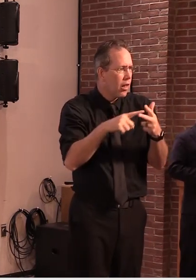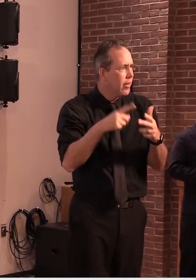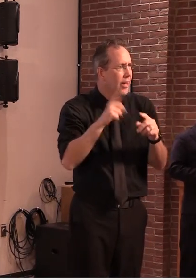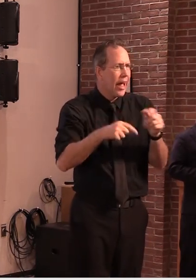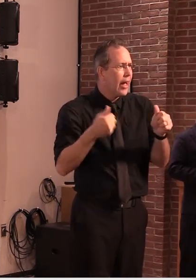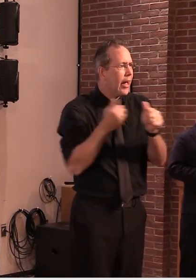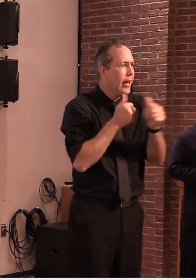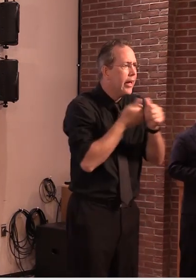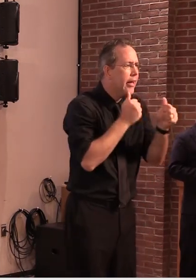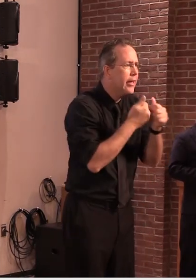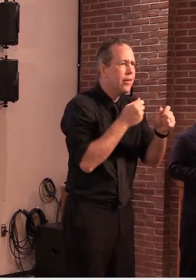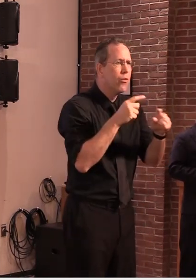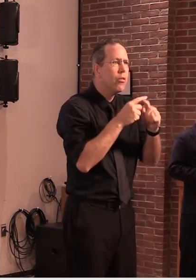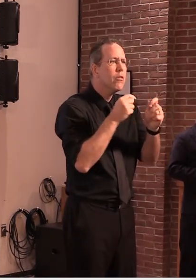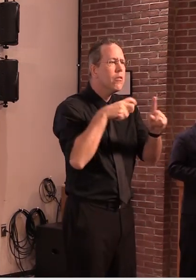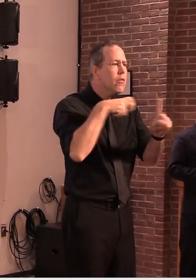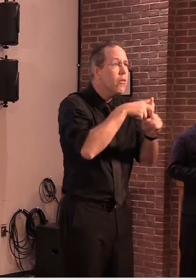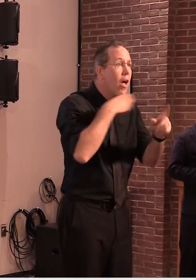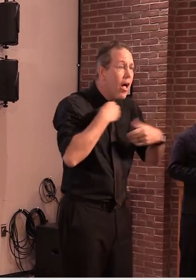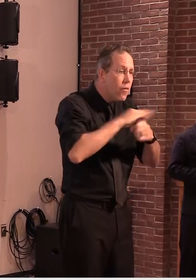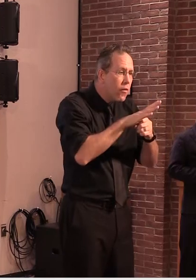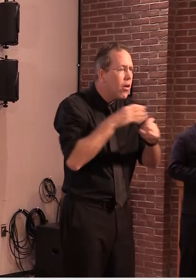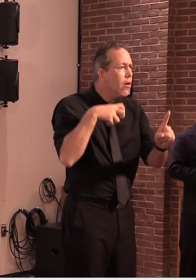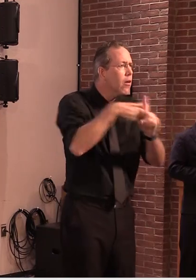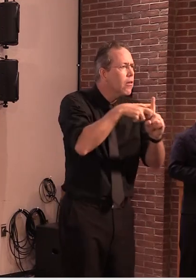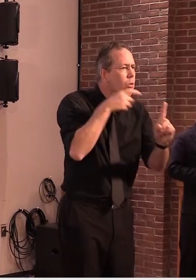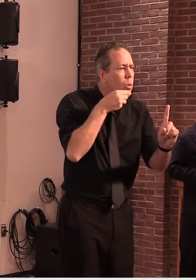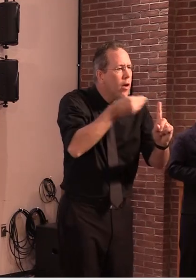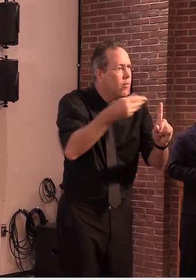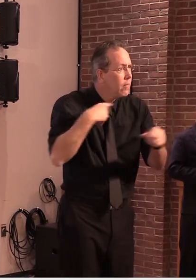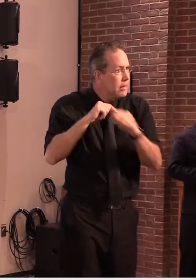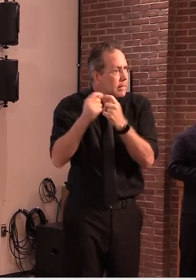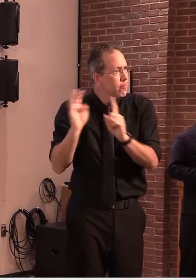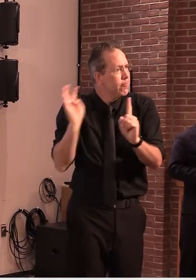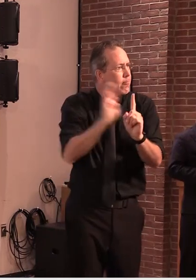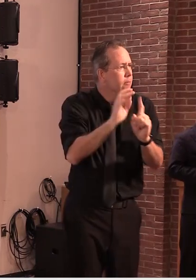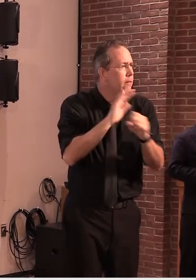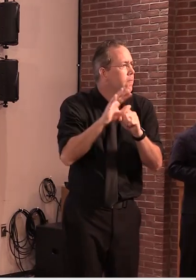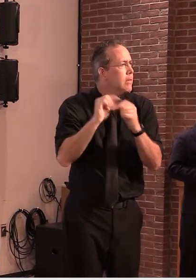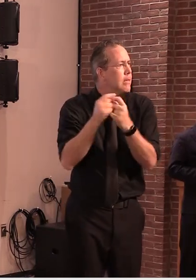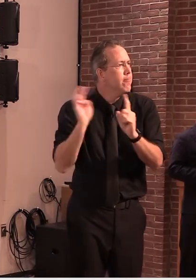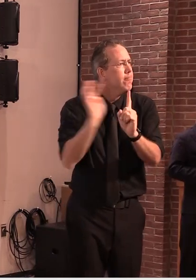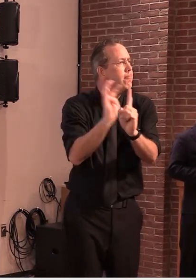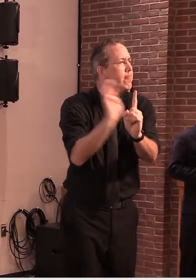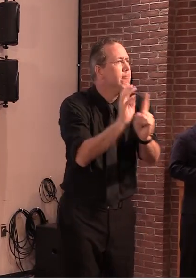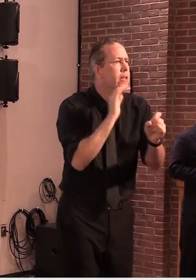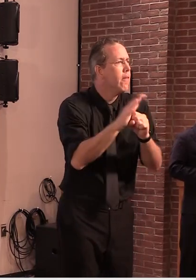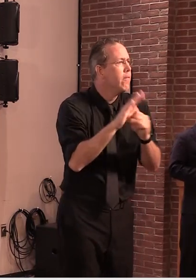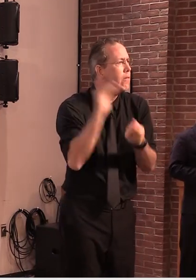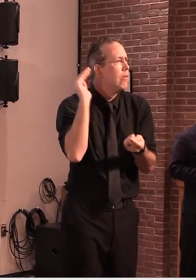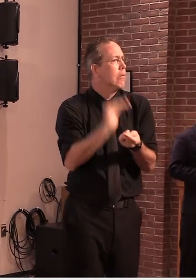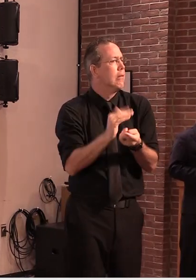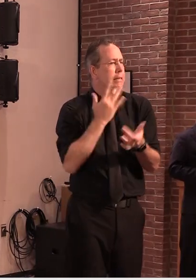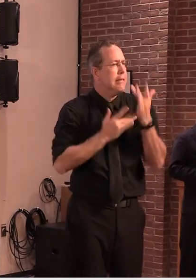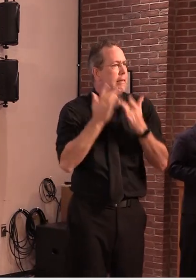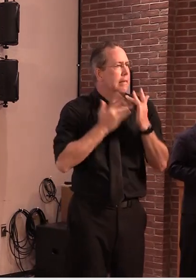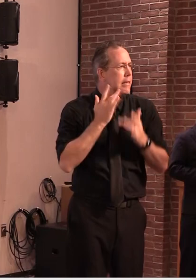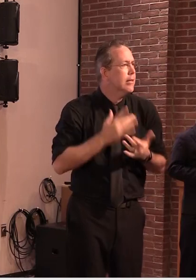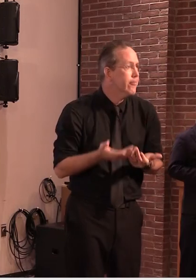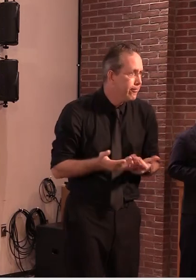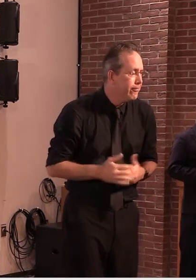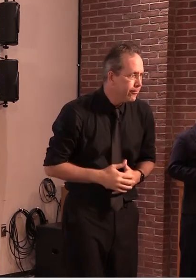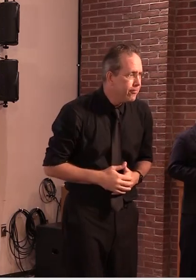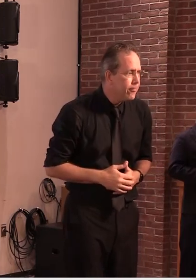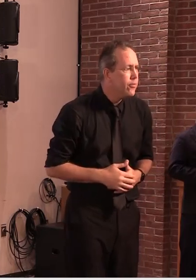this case growth and by these delays in testing, with as few as 12 percent of contacts being interviewed within 48 hours of a